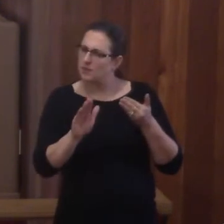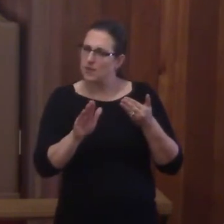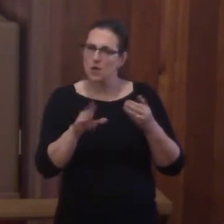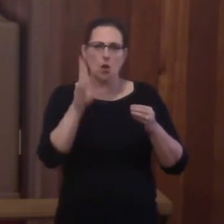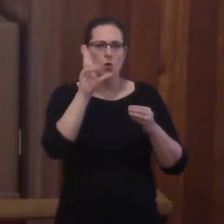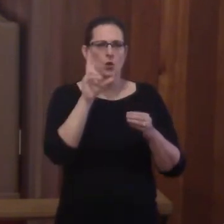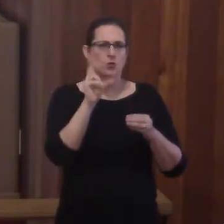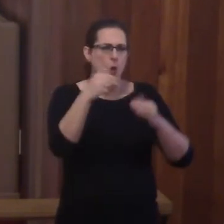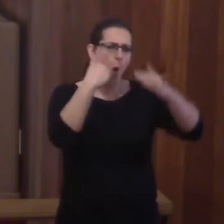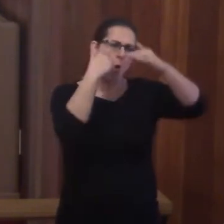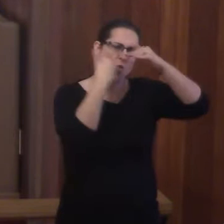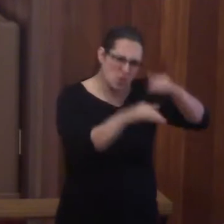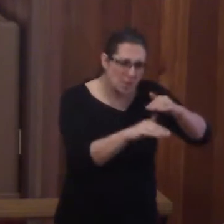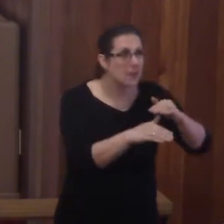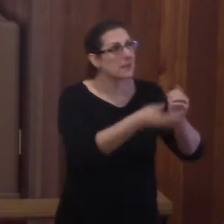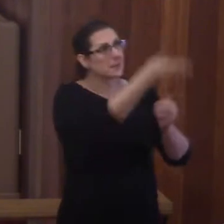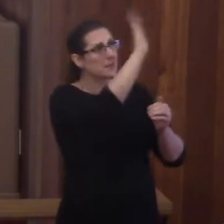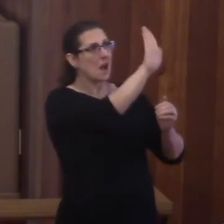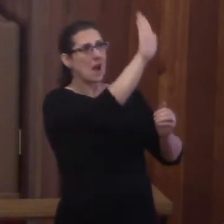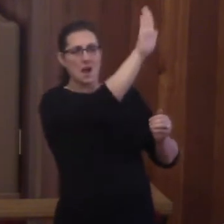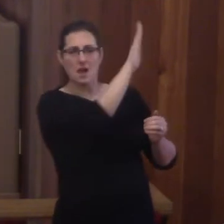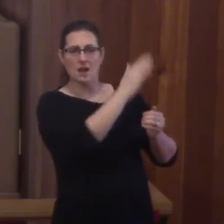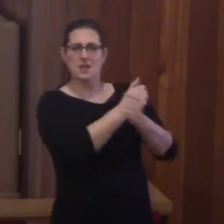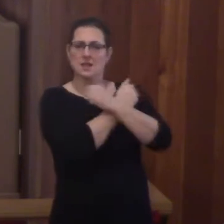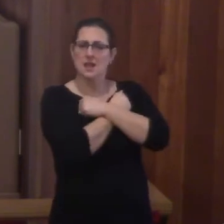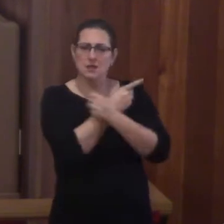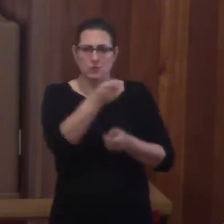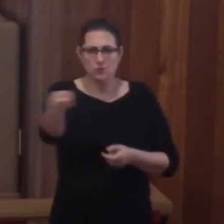unconditionally loved by God forever.